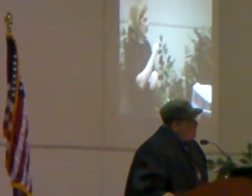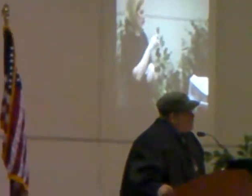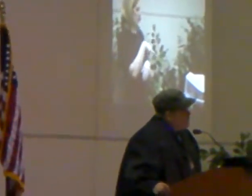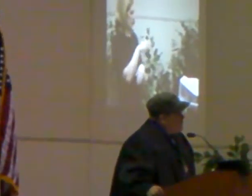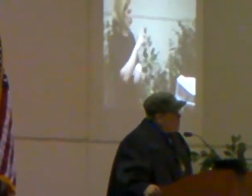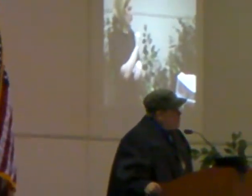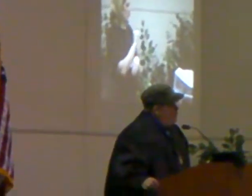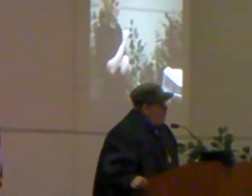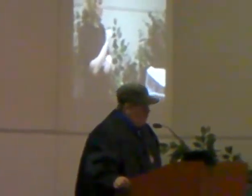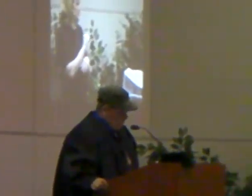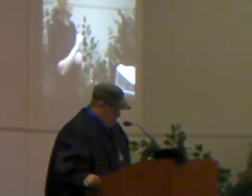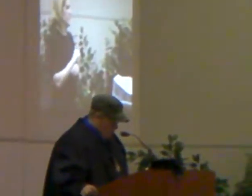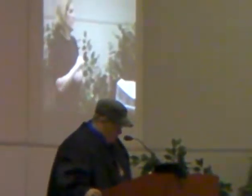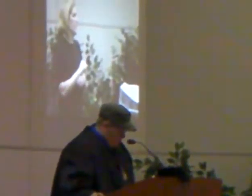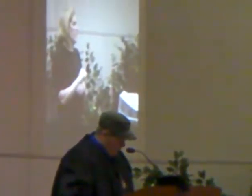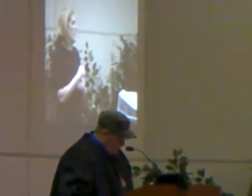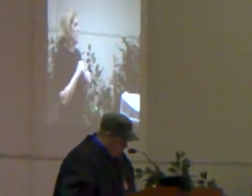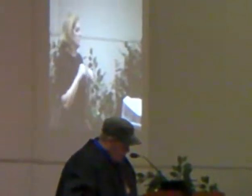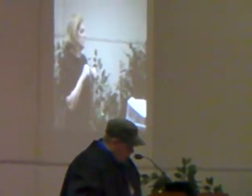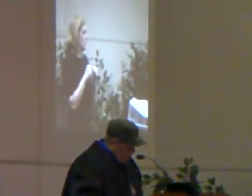with a mixture of gold.